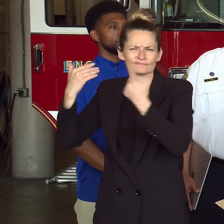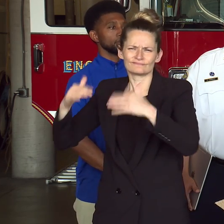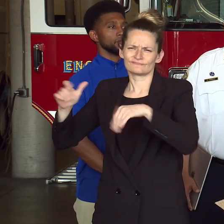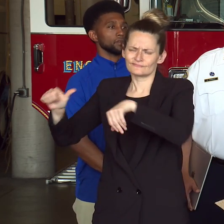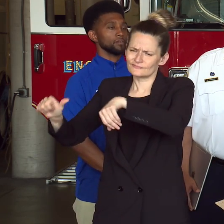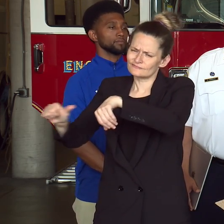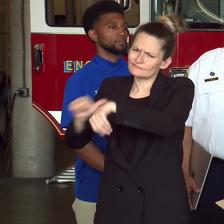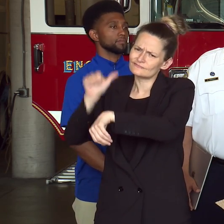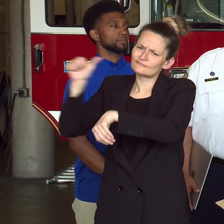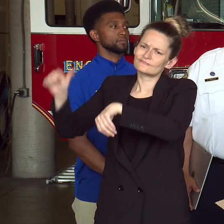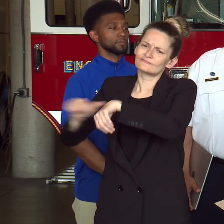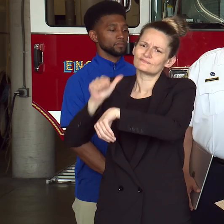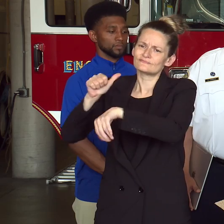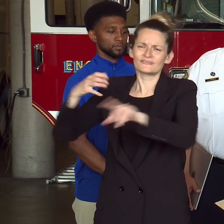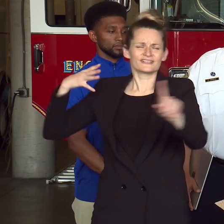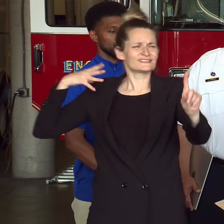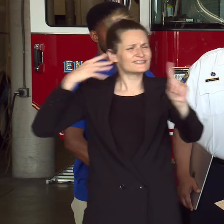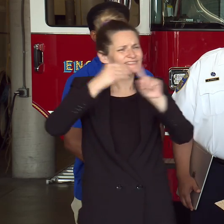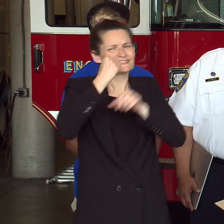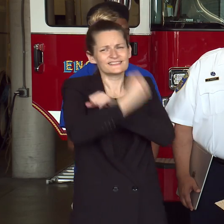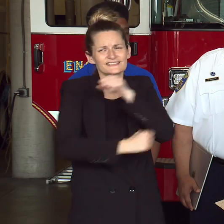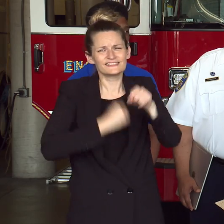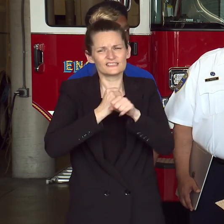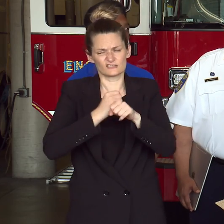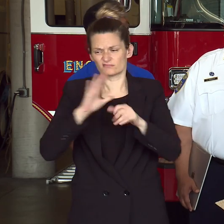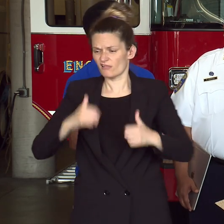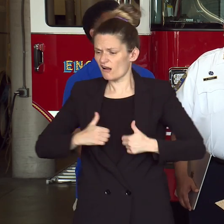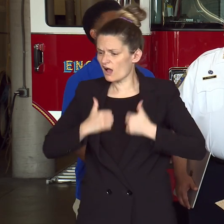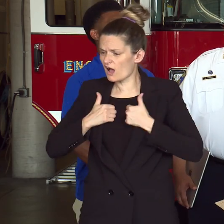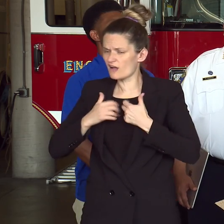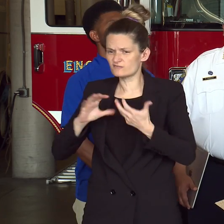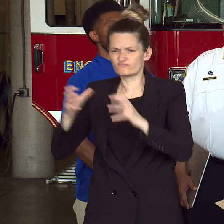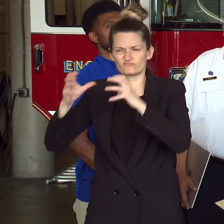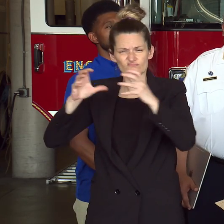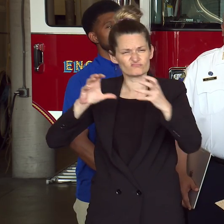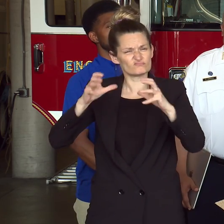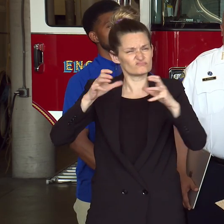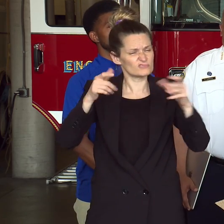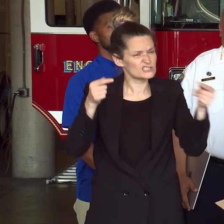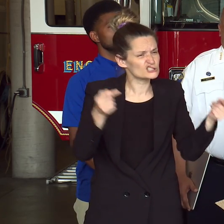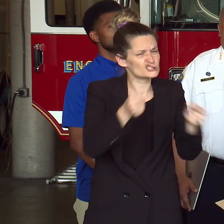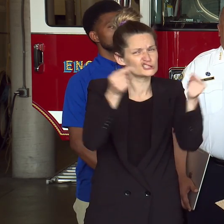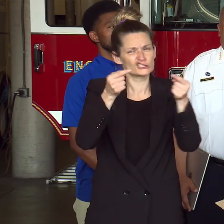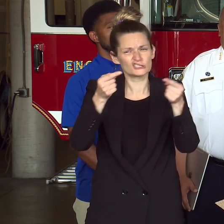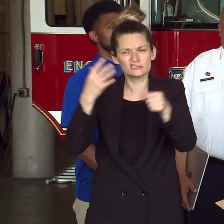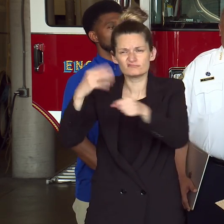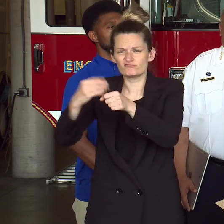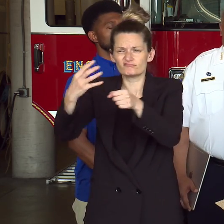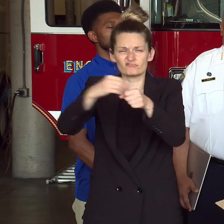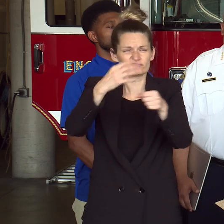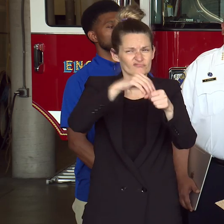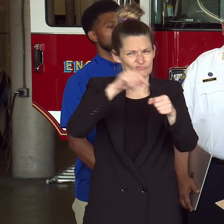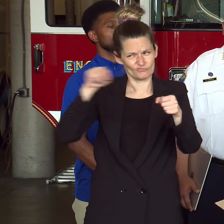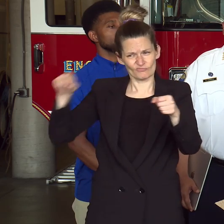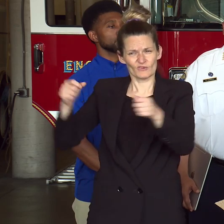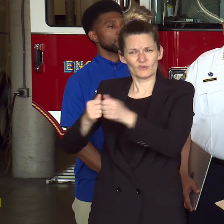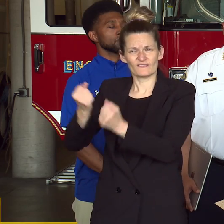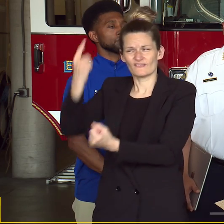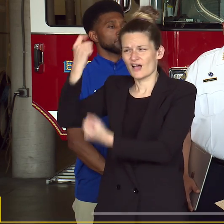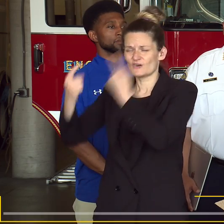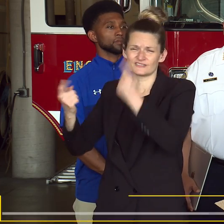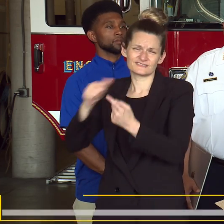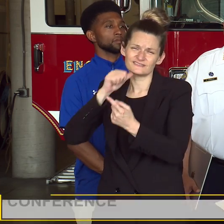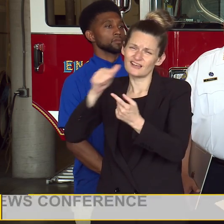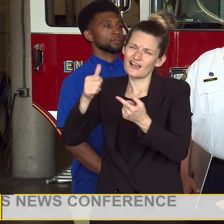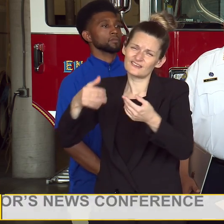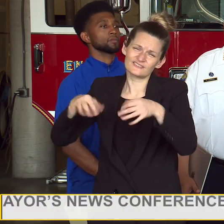caused life-changing injuries. There are no safe fireworks out there. Thousands of injuries